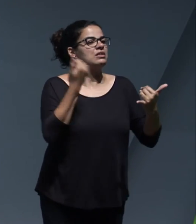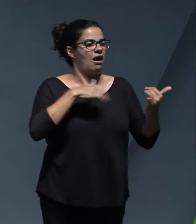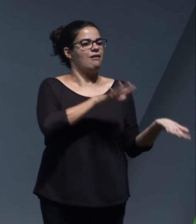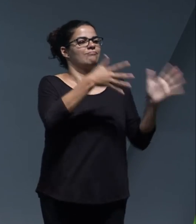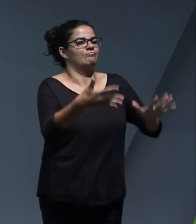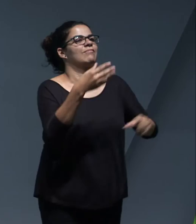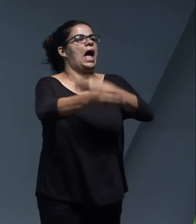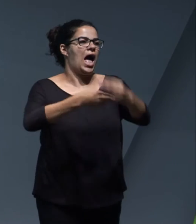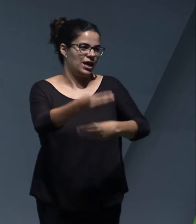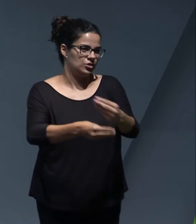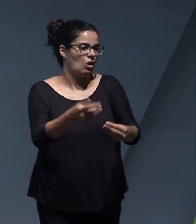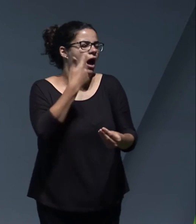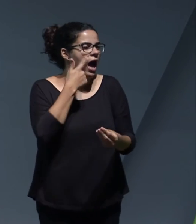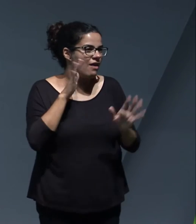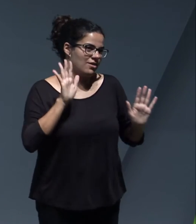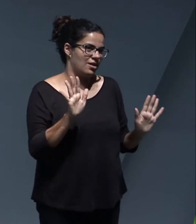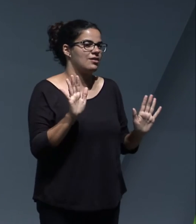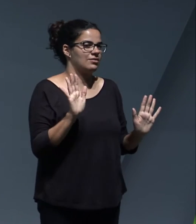and that have been rolled out in Tenerife.